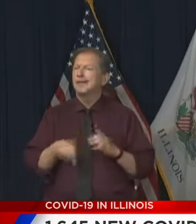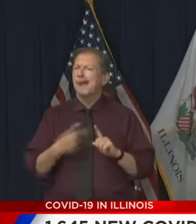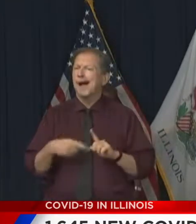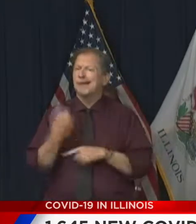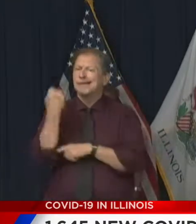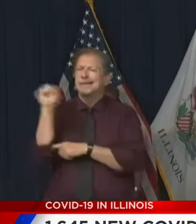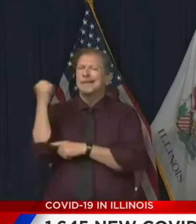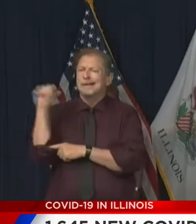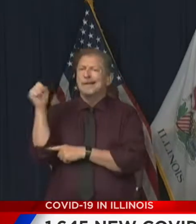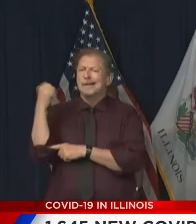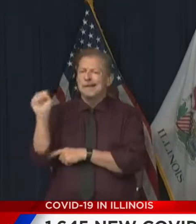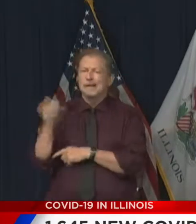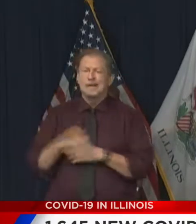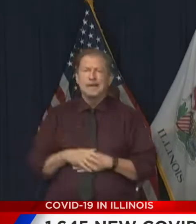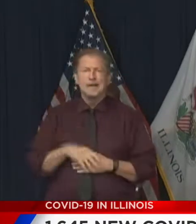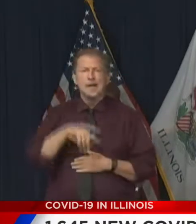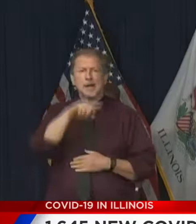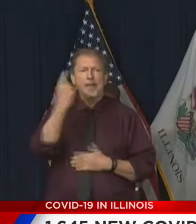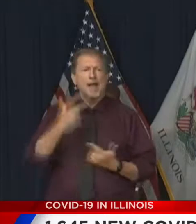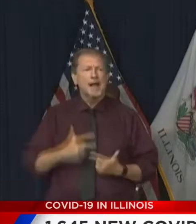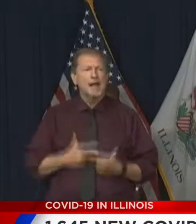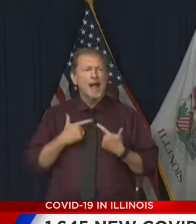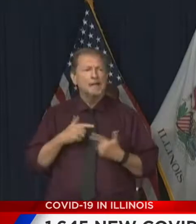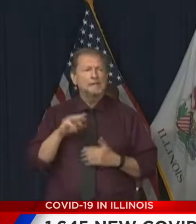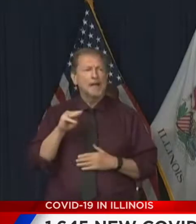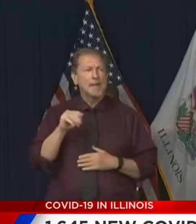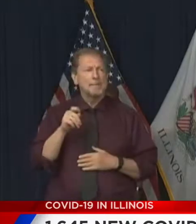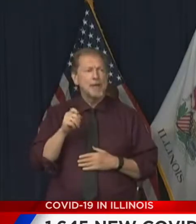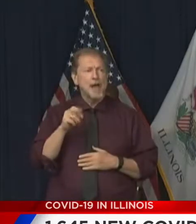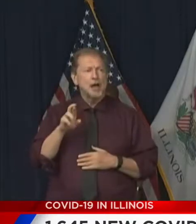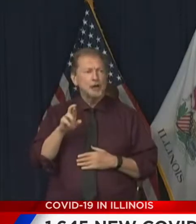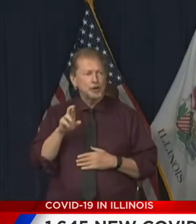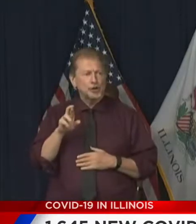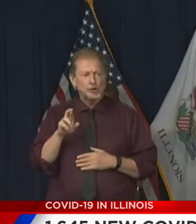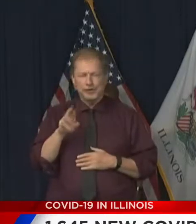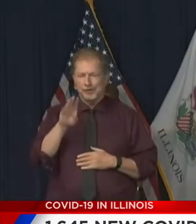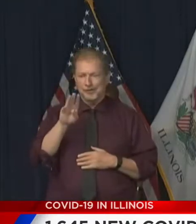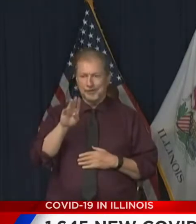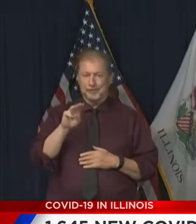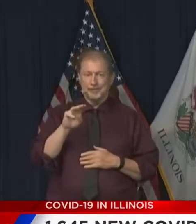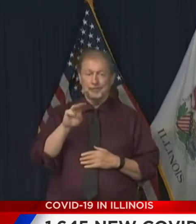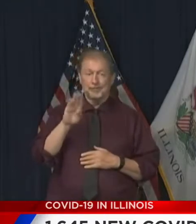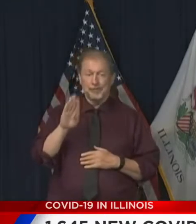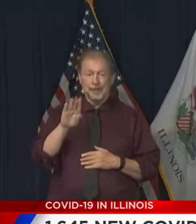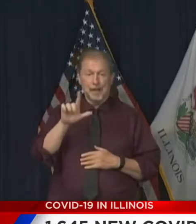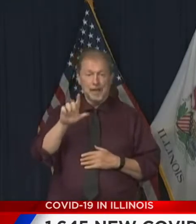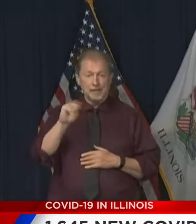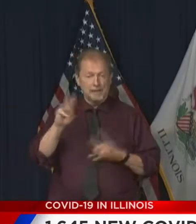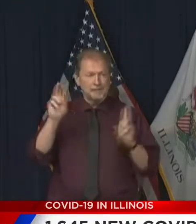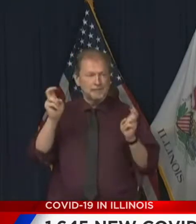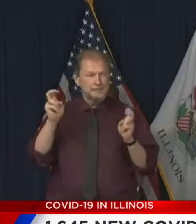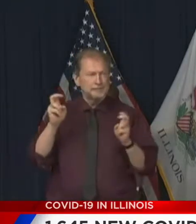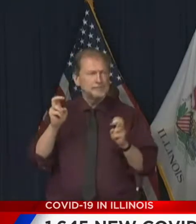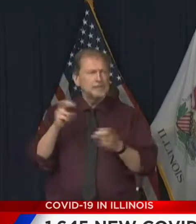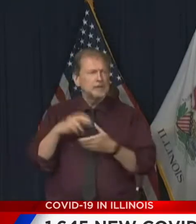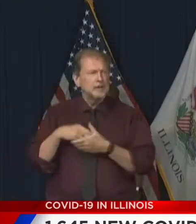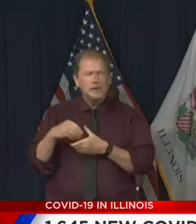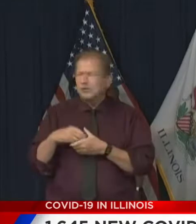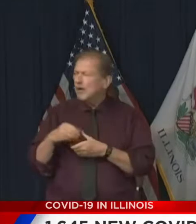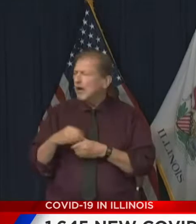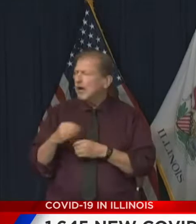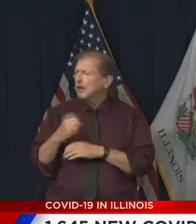Black Lives Matter in Chicago had a protest in creating outside CPD District 1 in